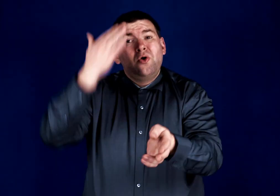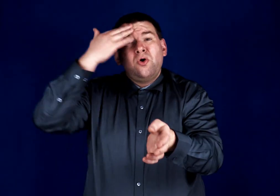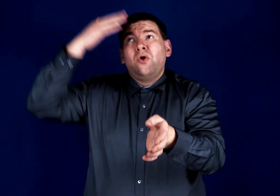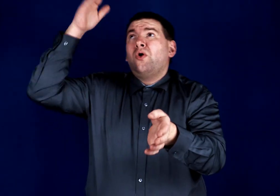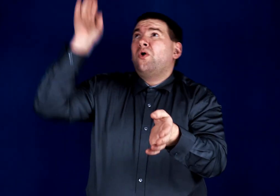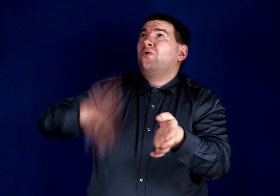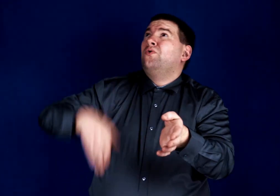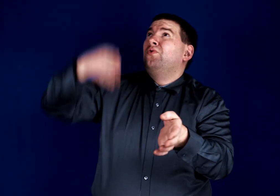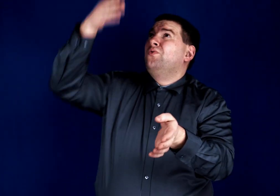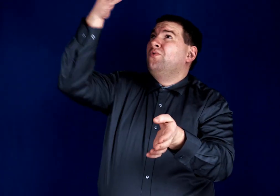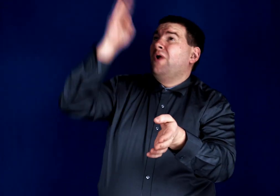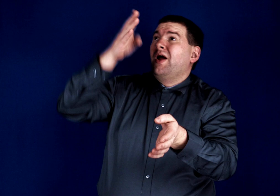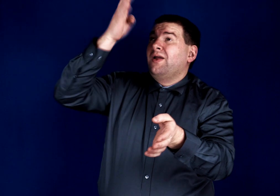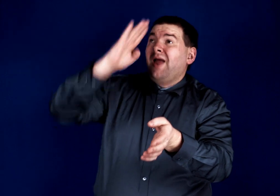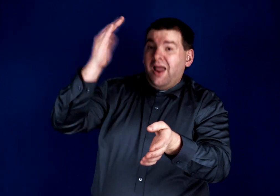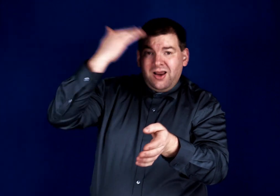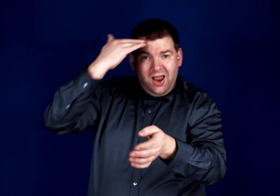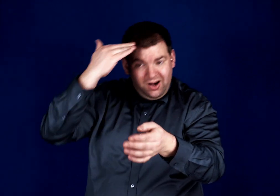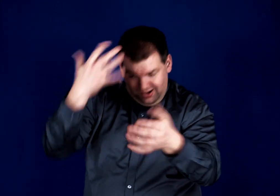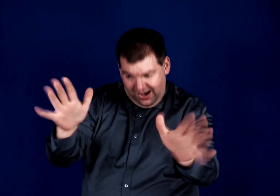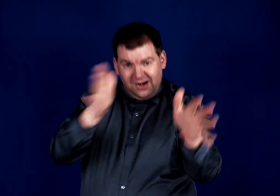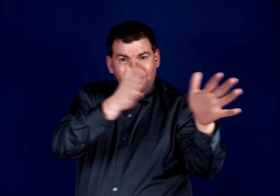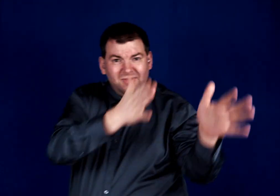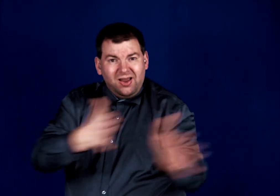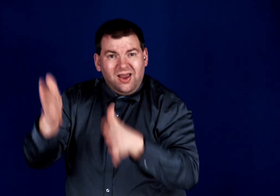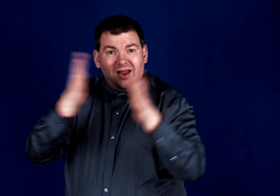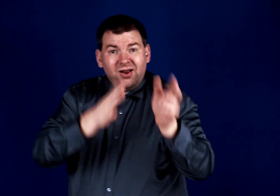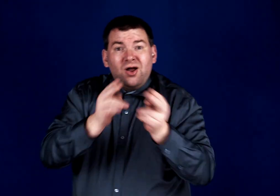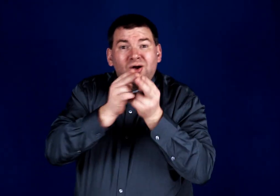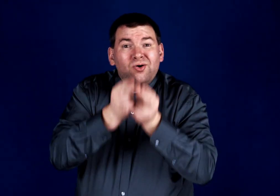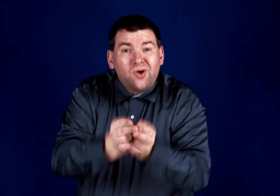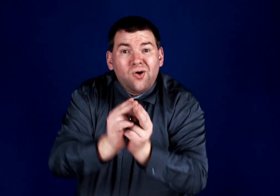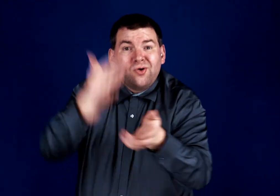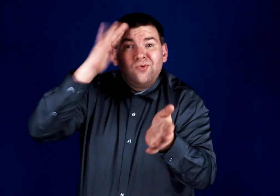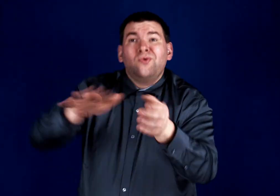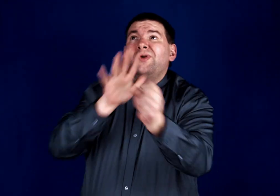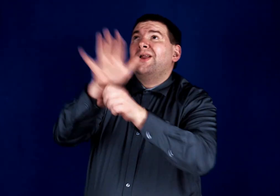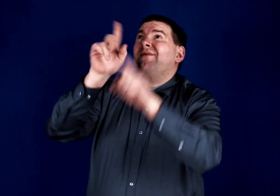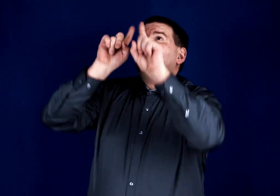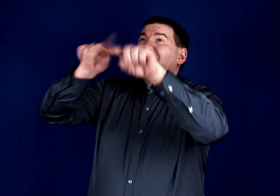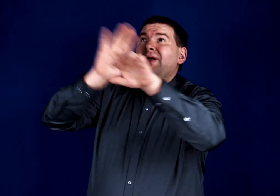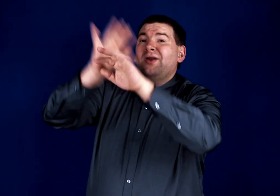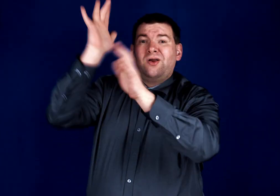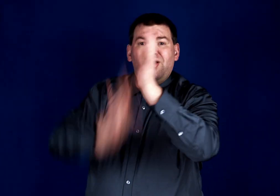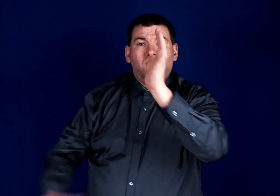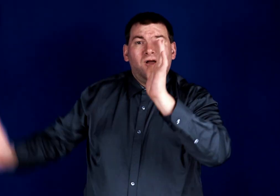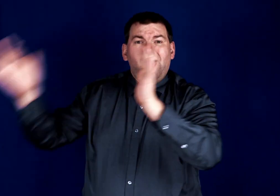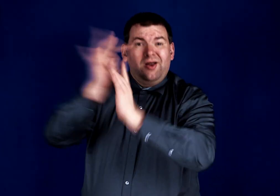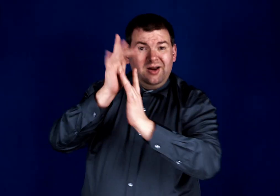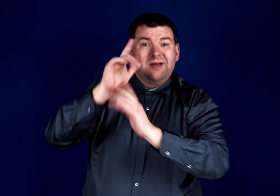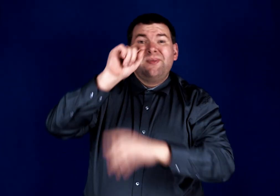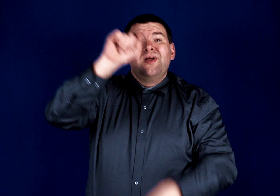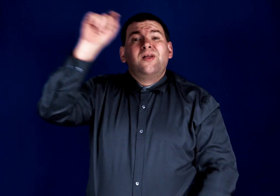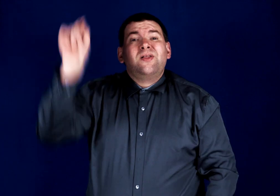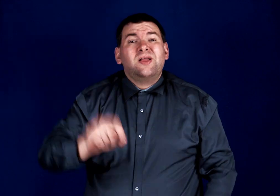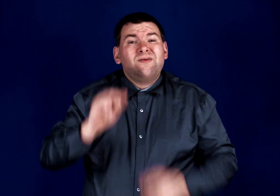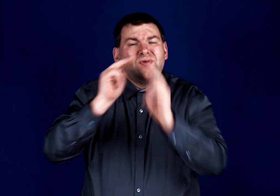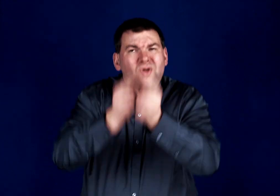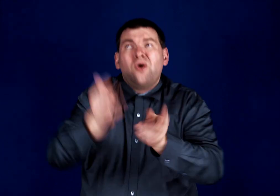Noah knew God and God had a plan, Noah knew enough to depend on Him. Before